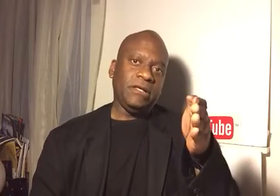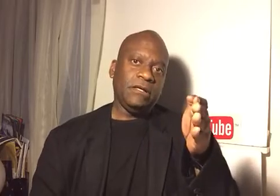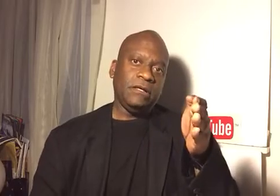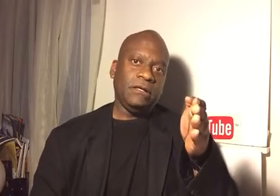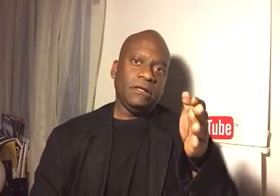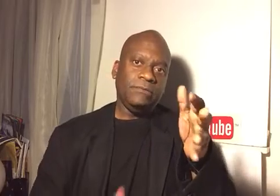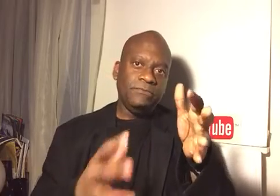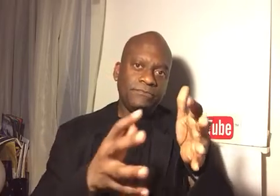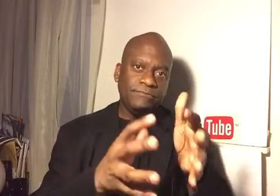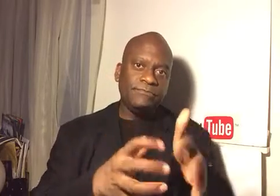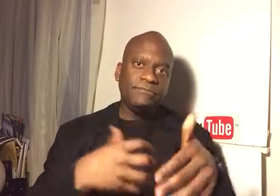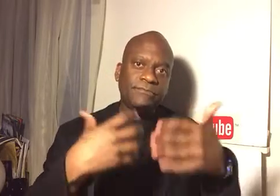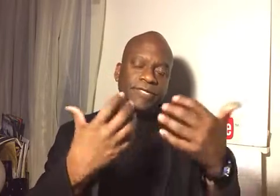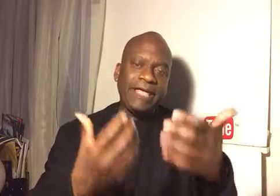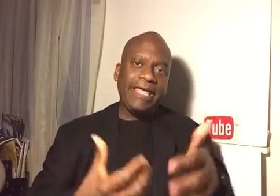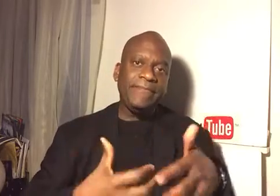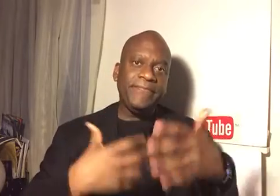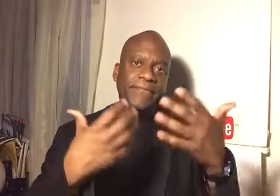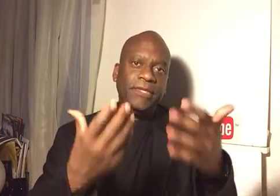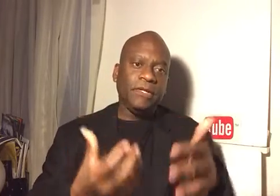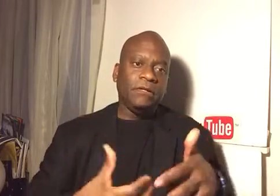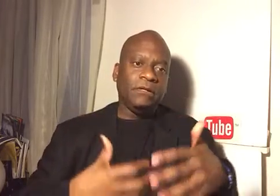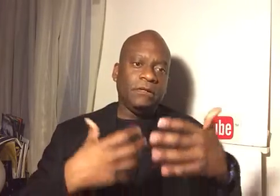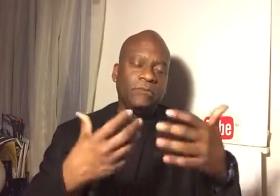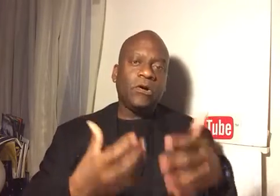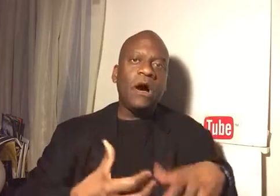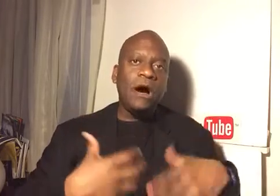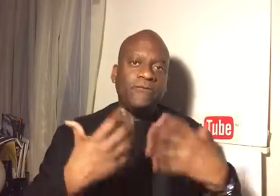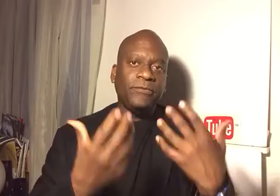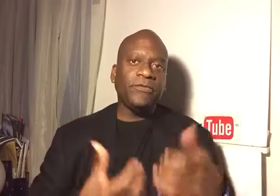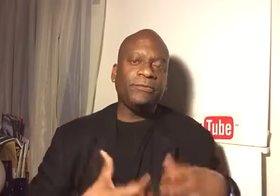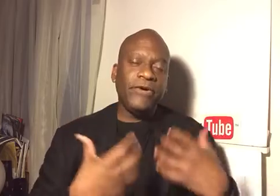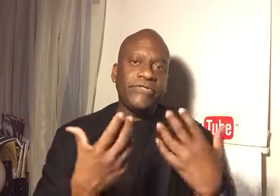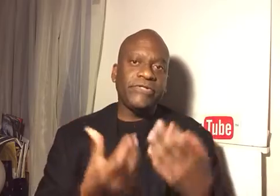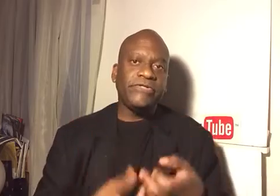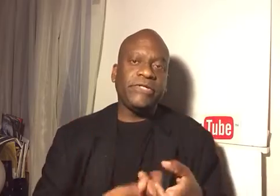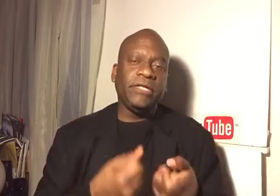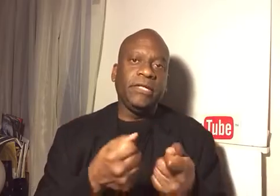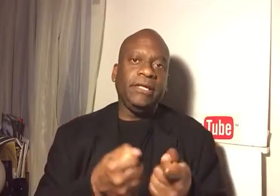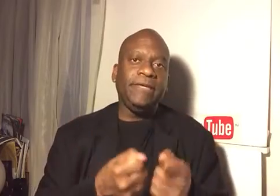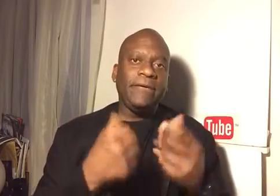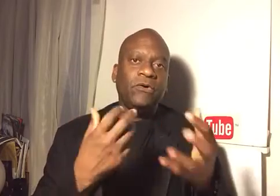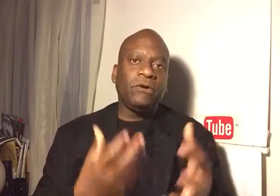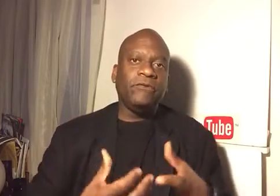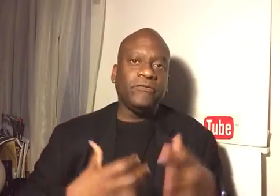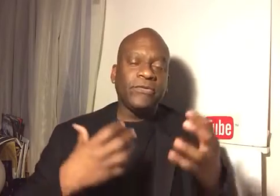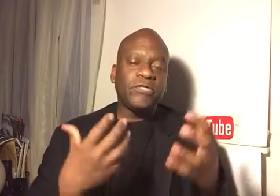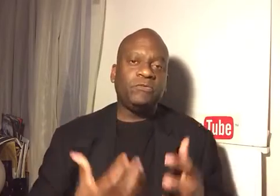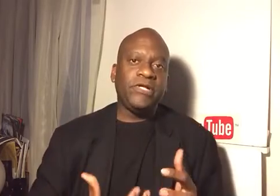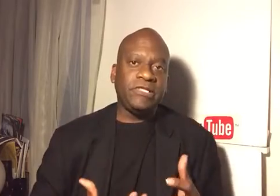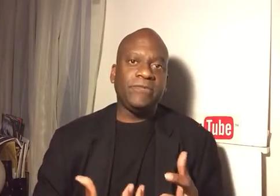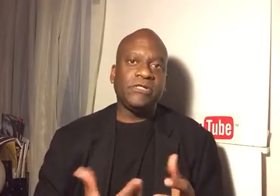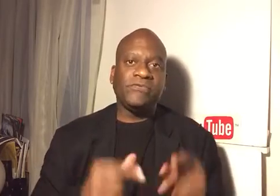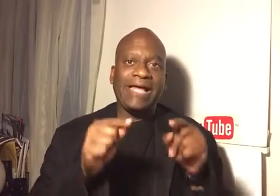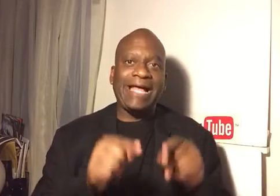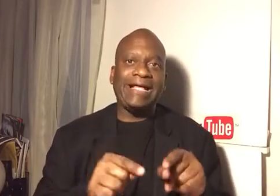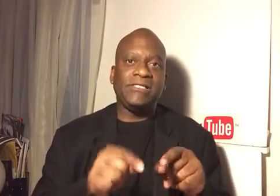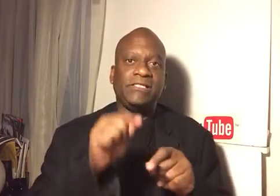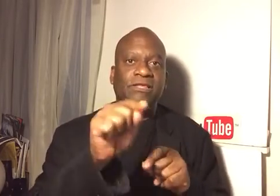became more comfortable with the presidency, he became more comfortable with expressing himself as the